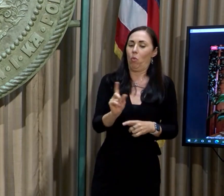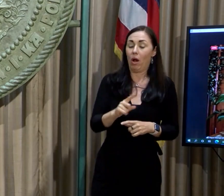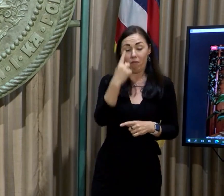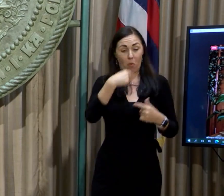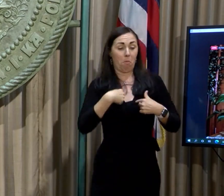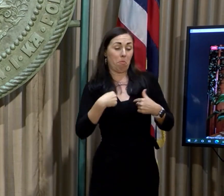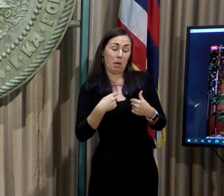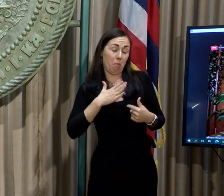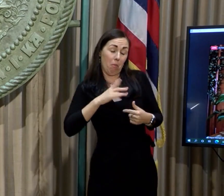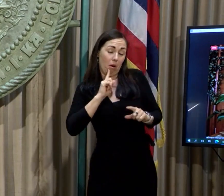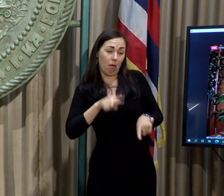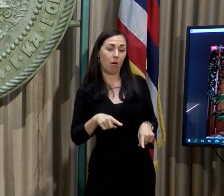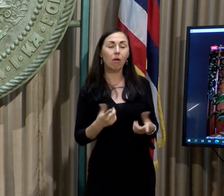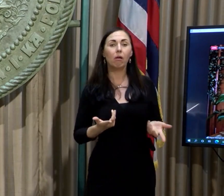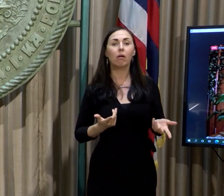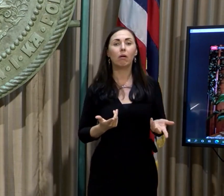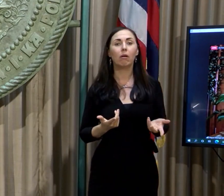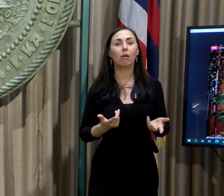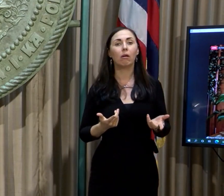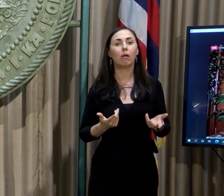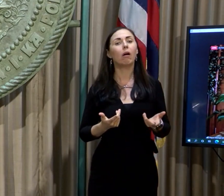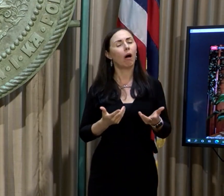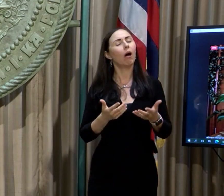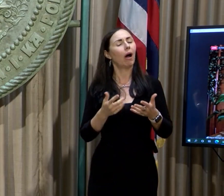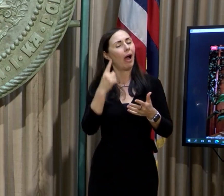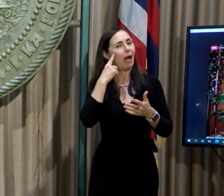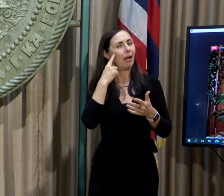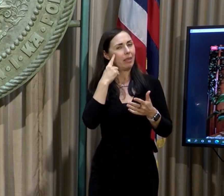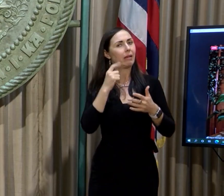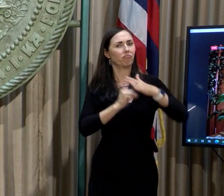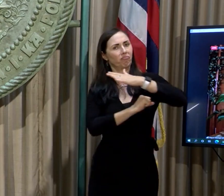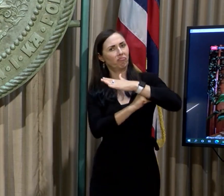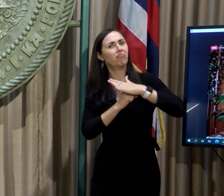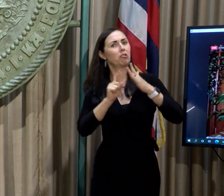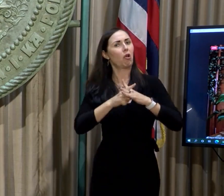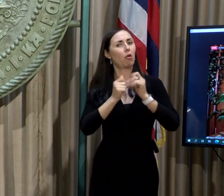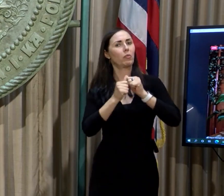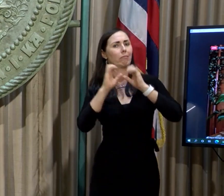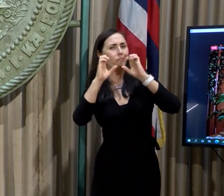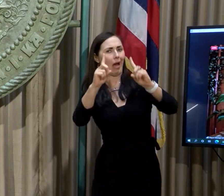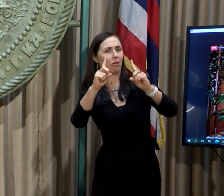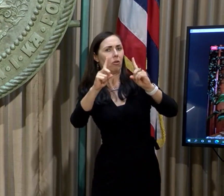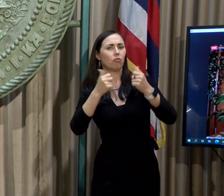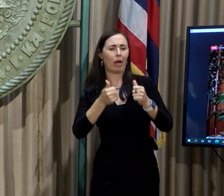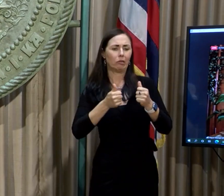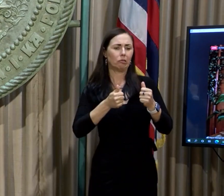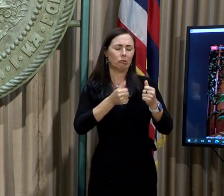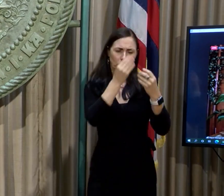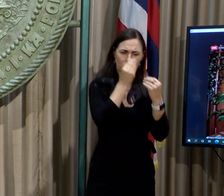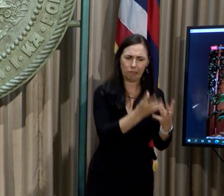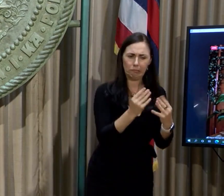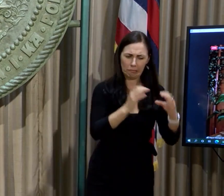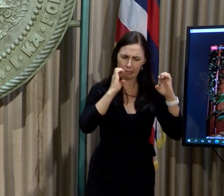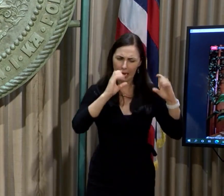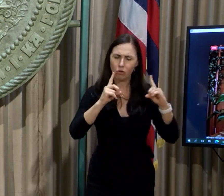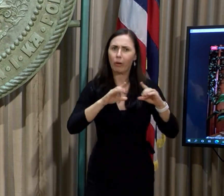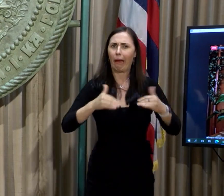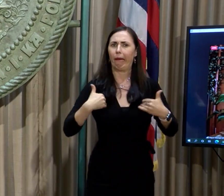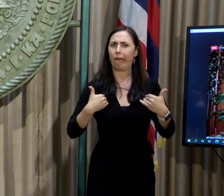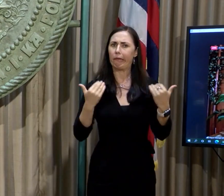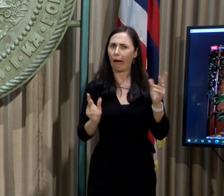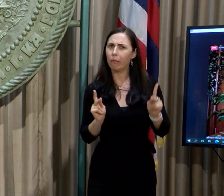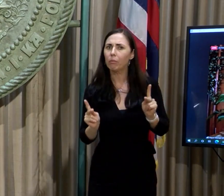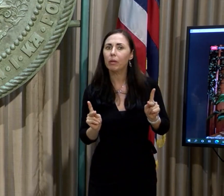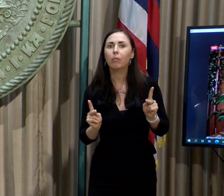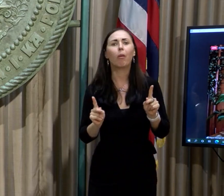for me, if I could just answer, I think, you know, a lot of it starts with education. And it obviously starts with also trying to reach our young people. But this is something